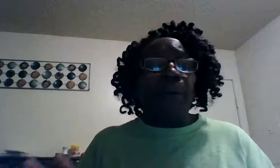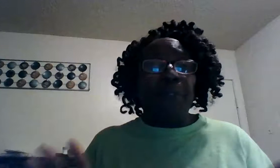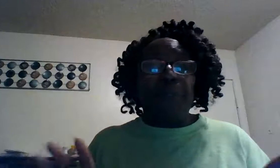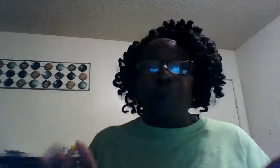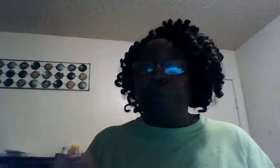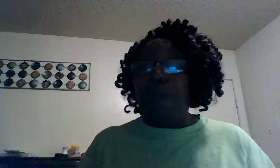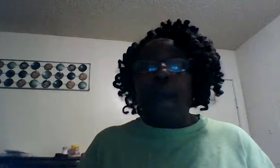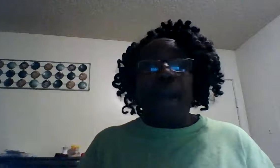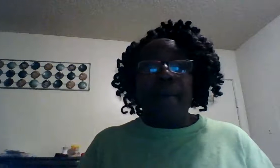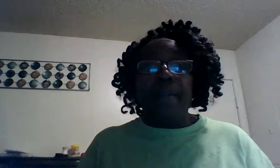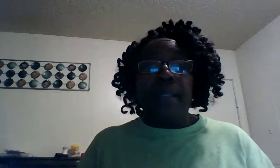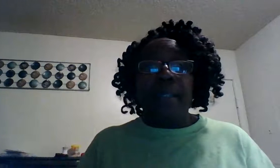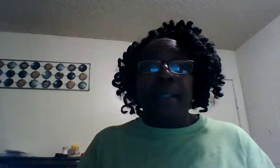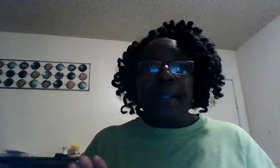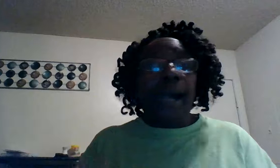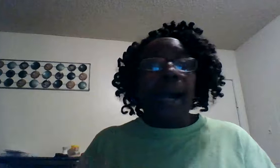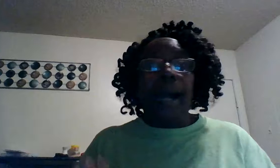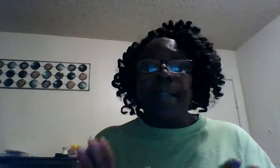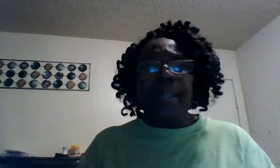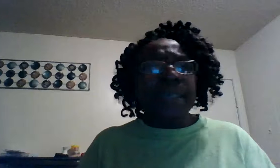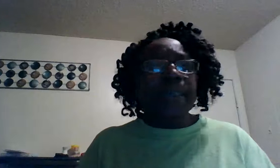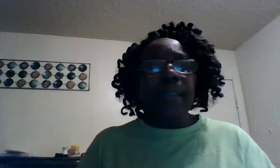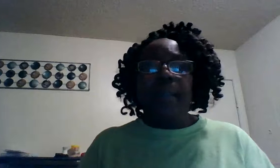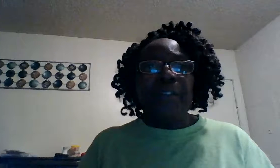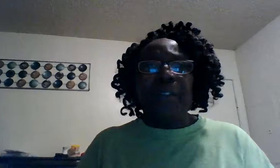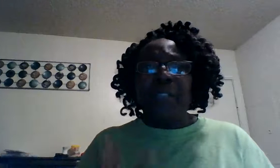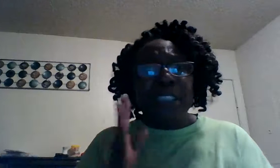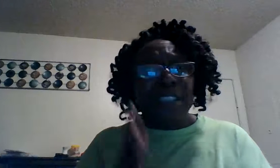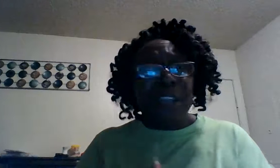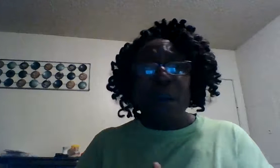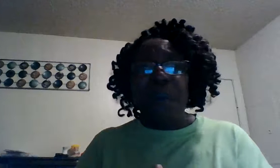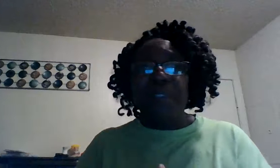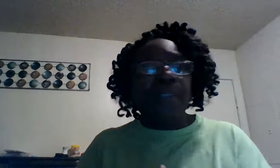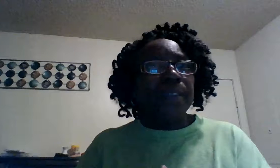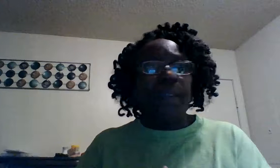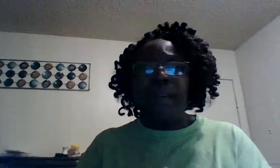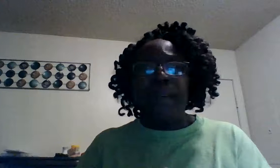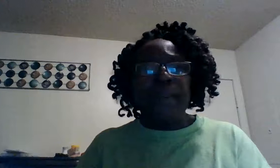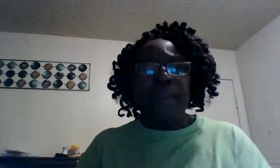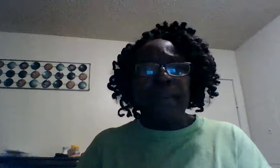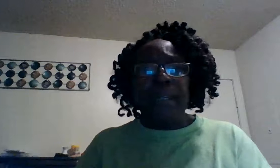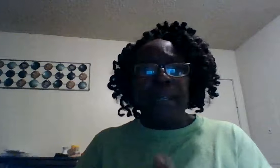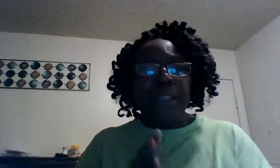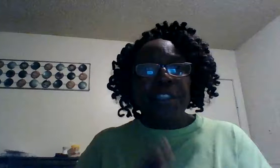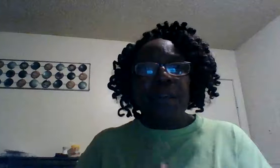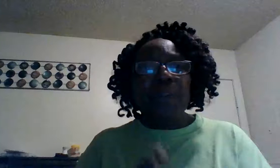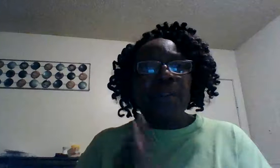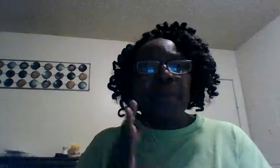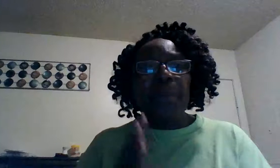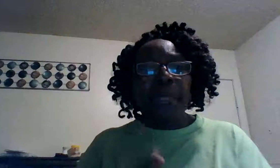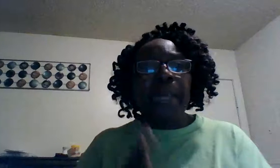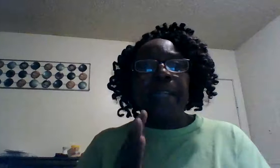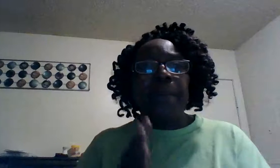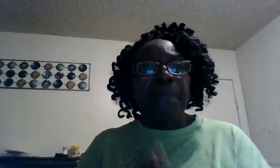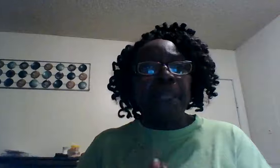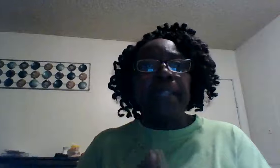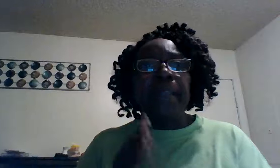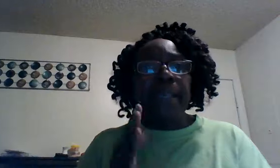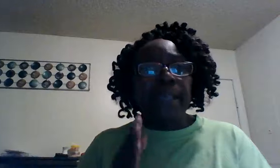your trials God still loves you because he shows us that love he shows us but we got to believe that he